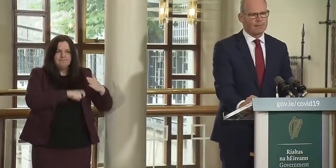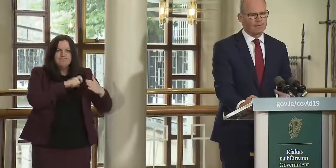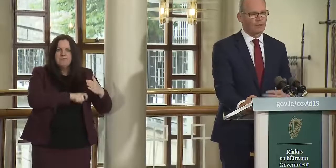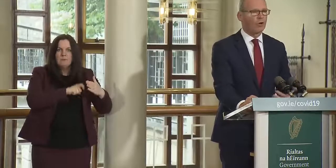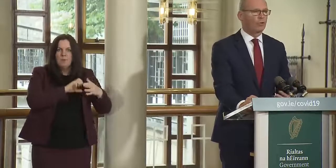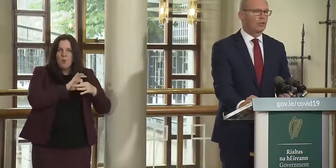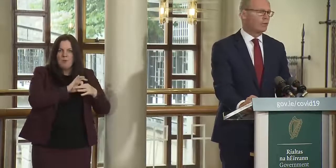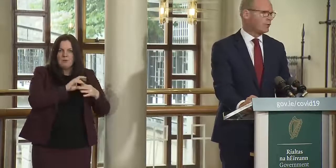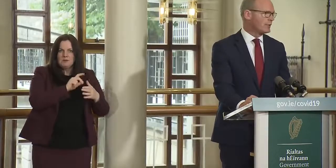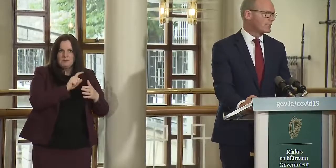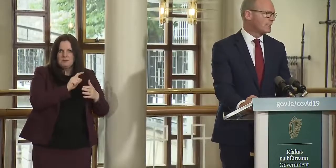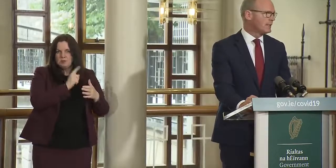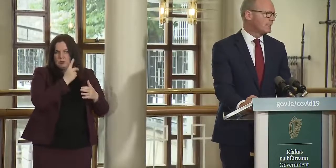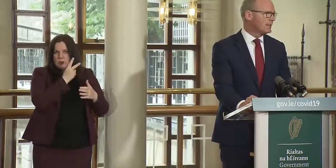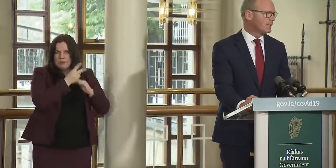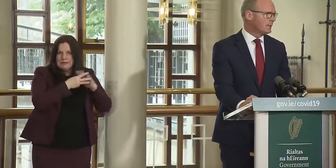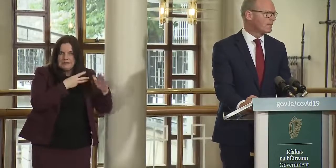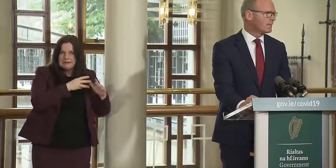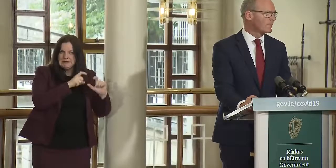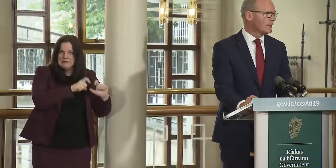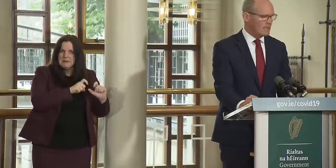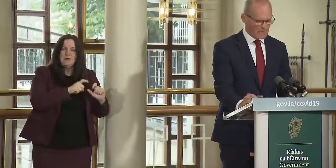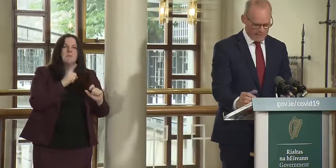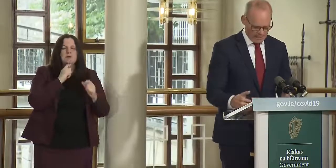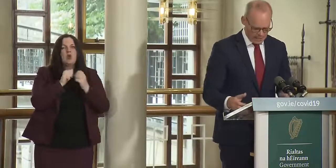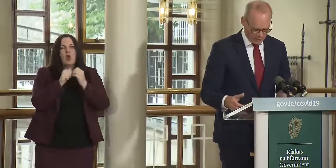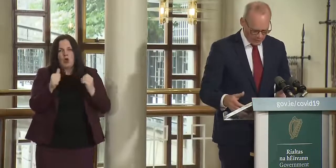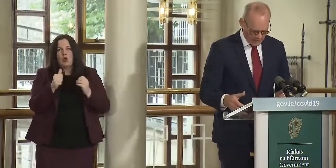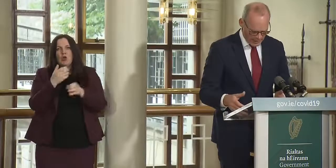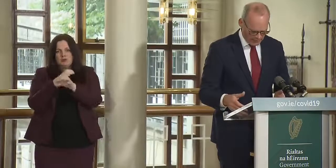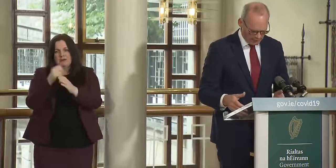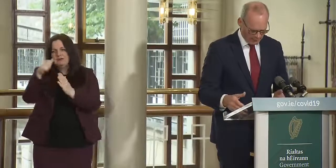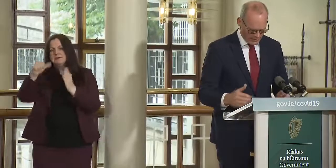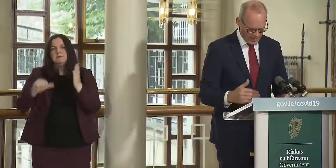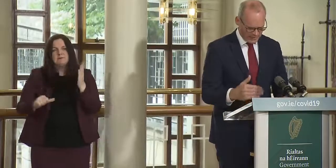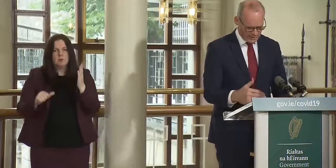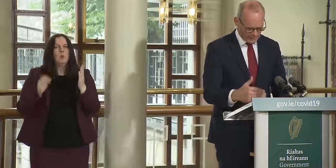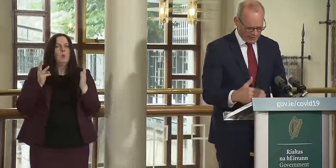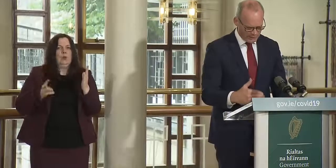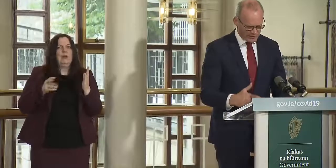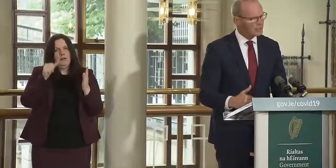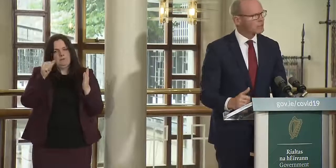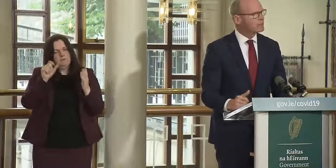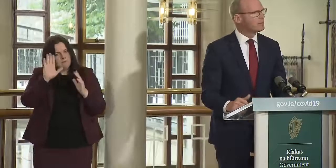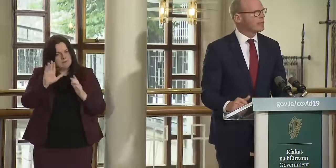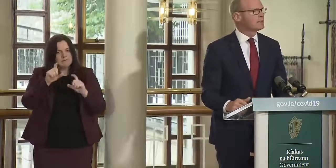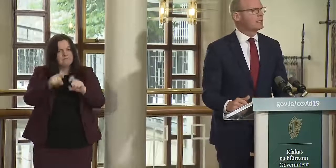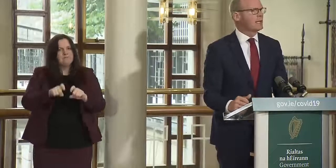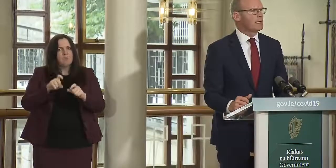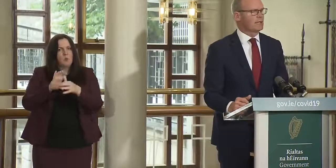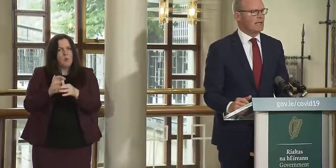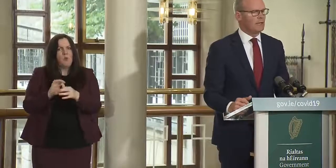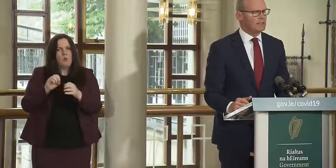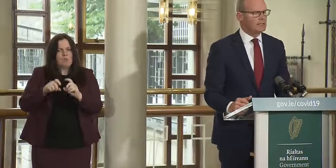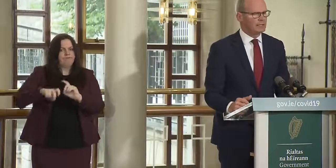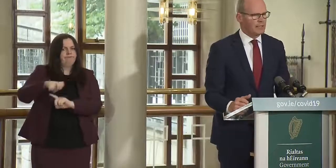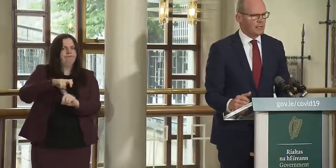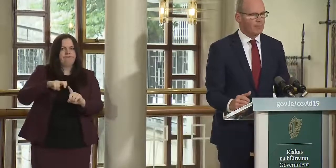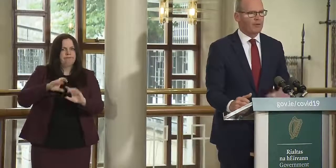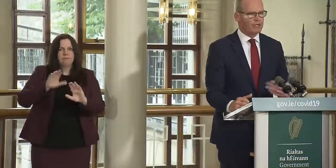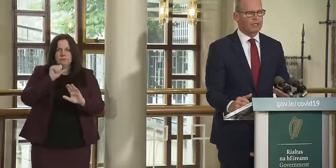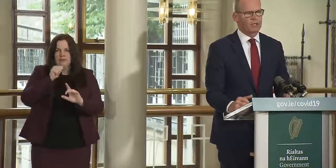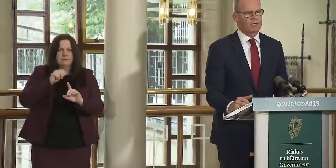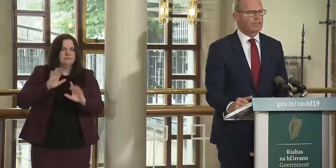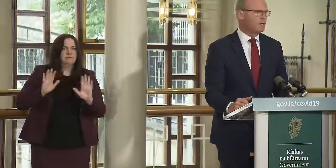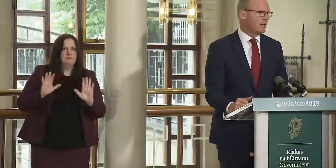but for all other countries they will and we have a series of decisions made today that now need to